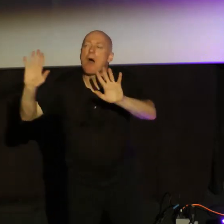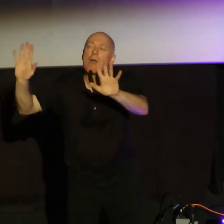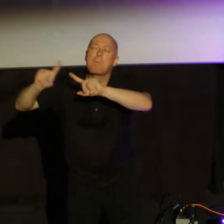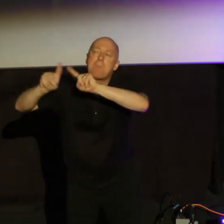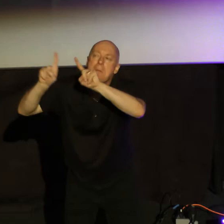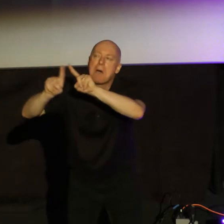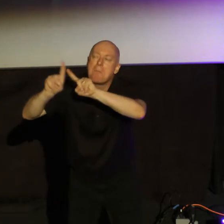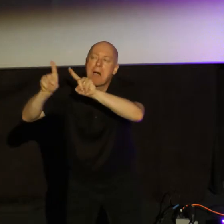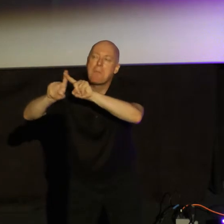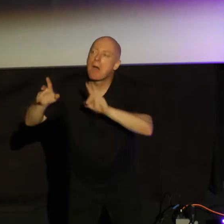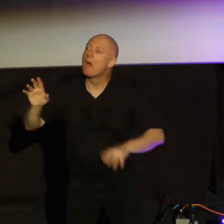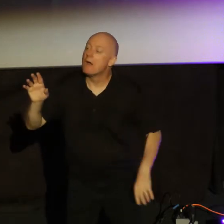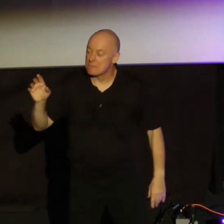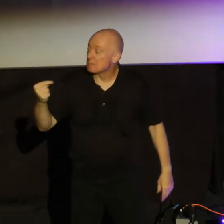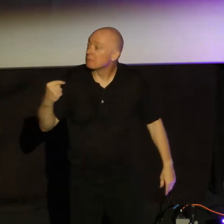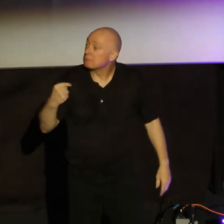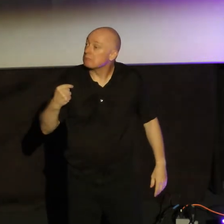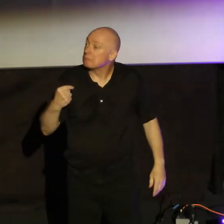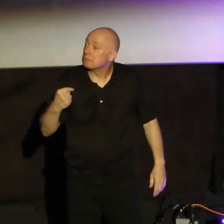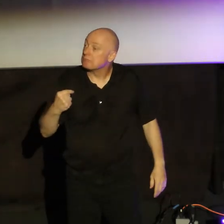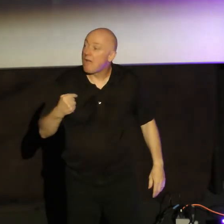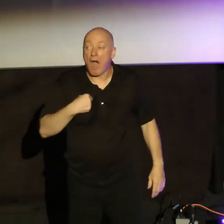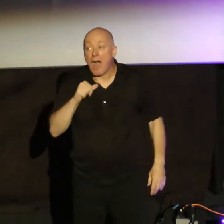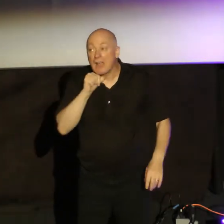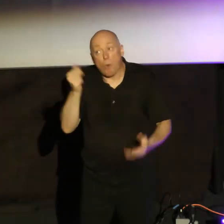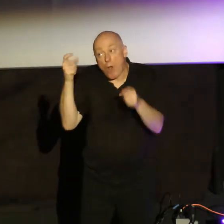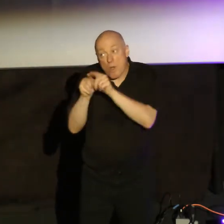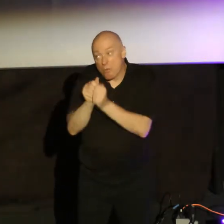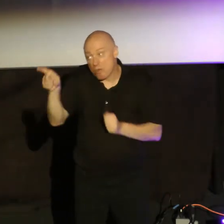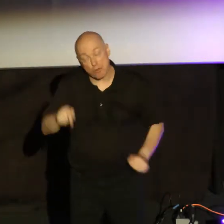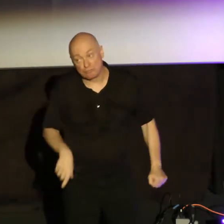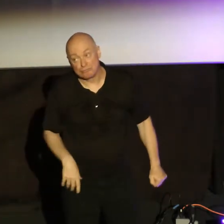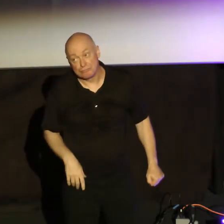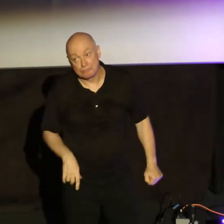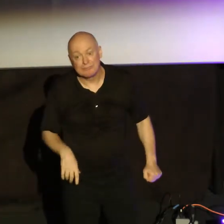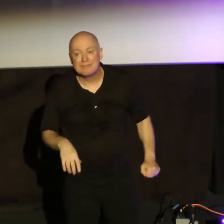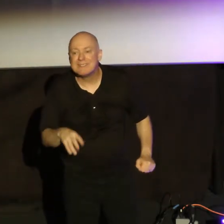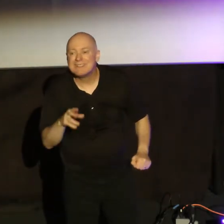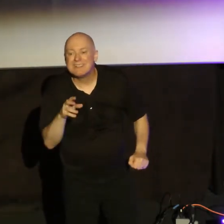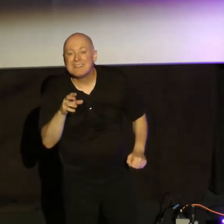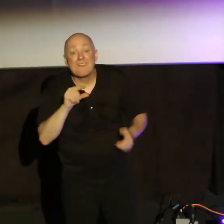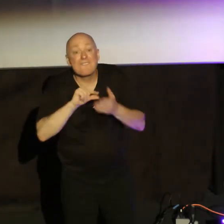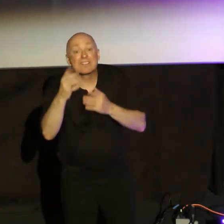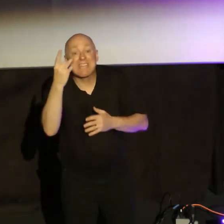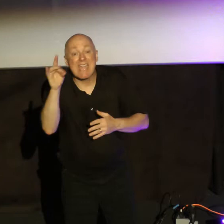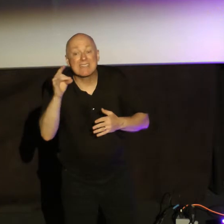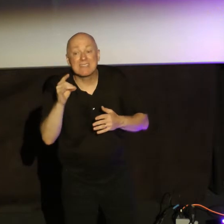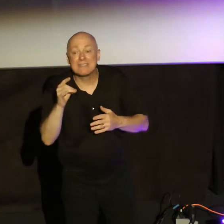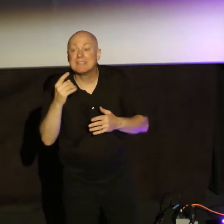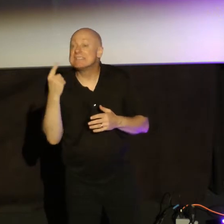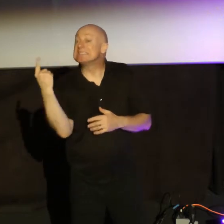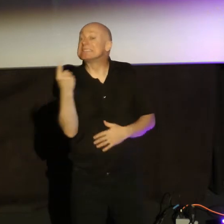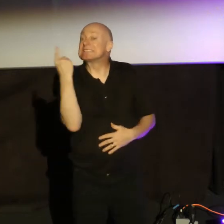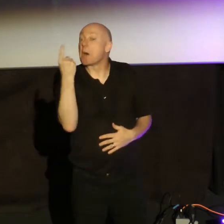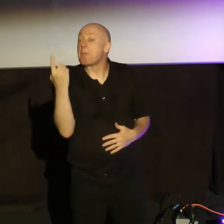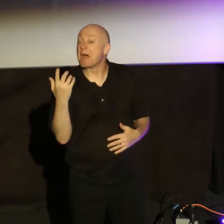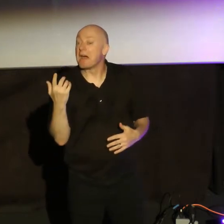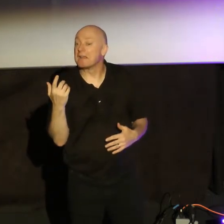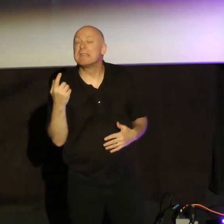And they say, well, I actually kind of oppose that. And this is what's happening here. he says in verse 18, but someone, okay, someone